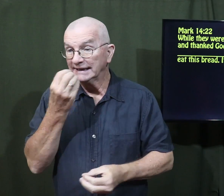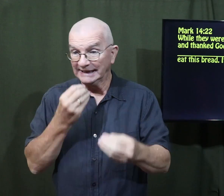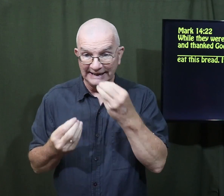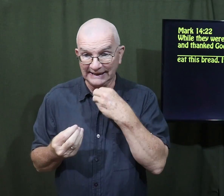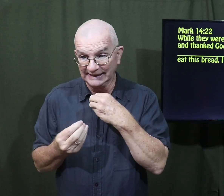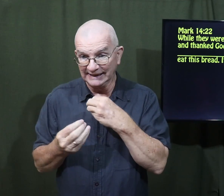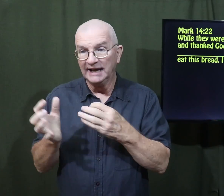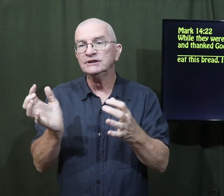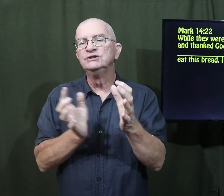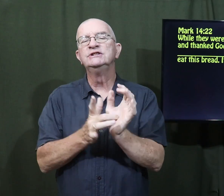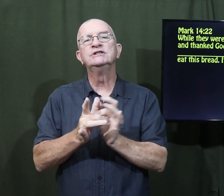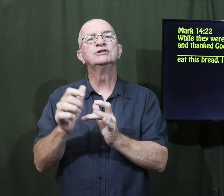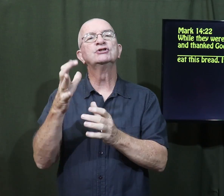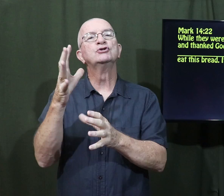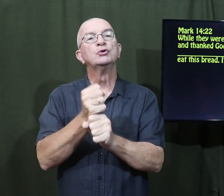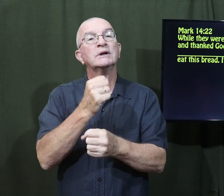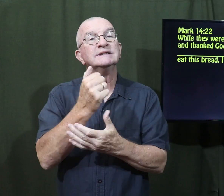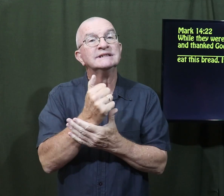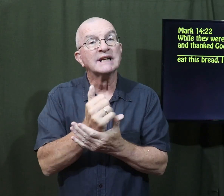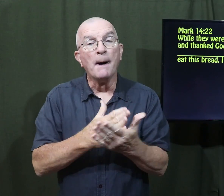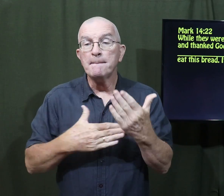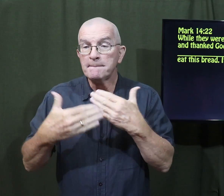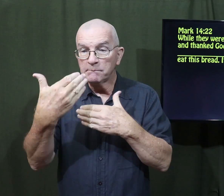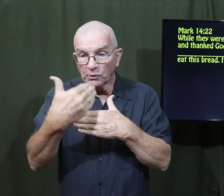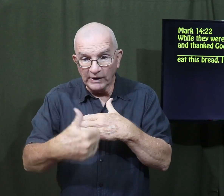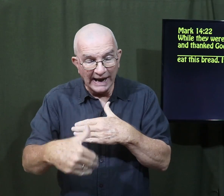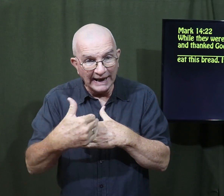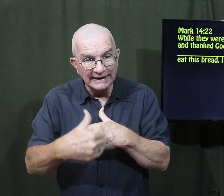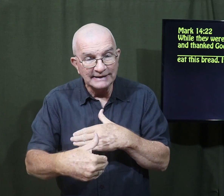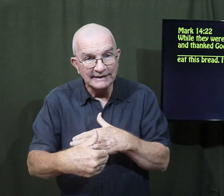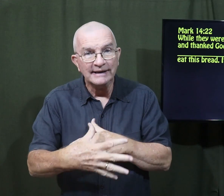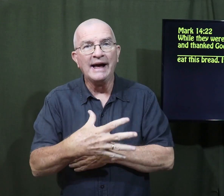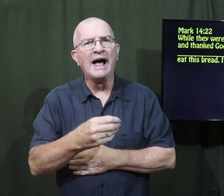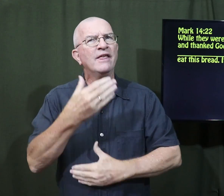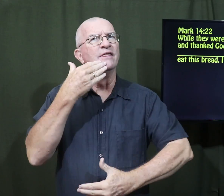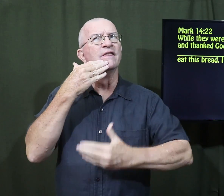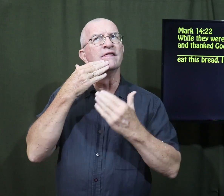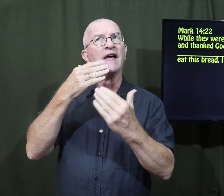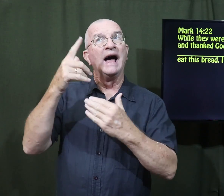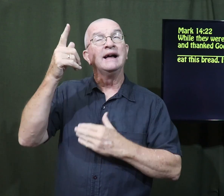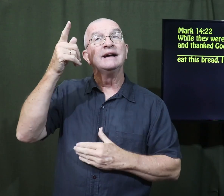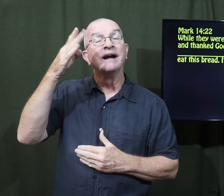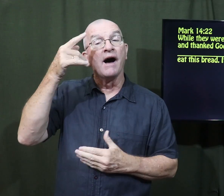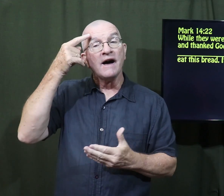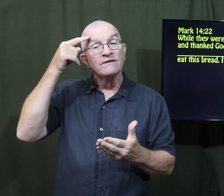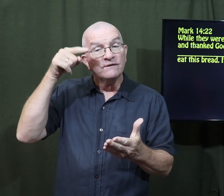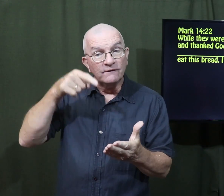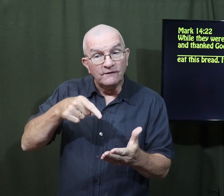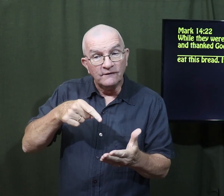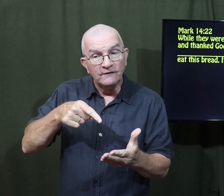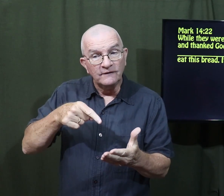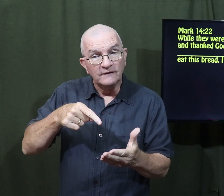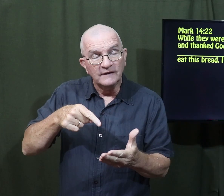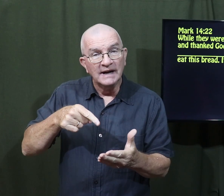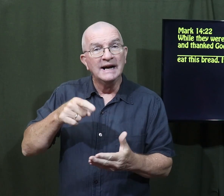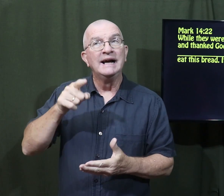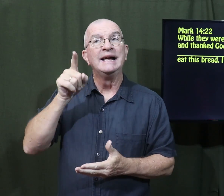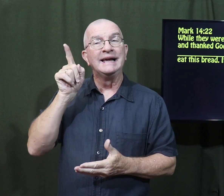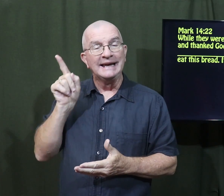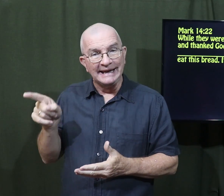Verse 22 While they were eating, Jesus took some bread and